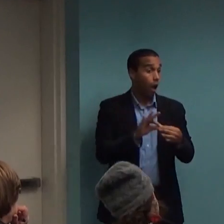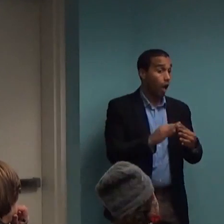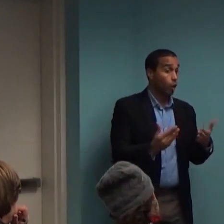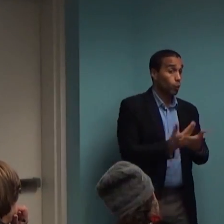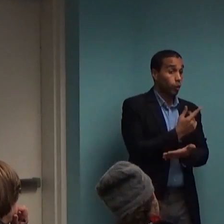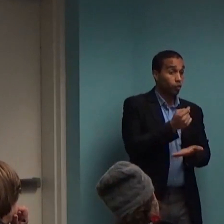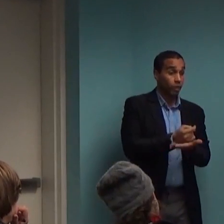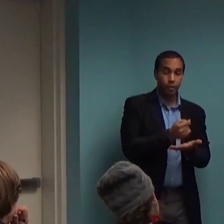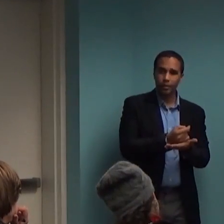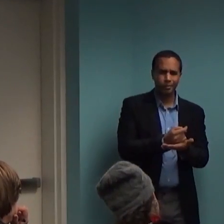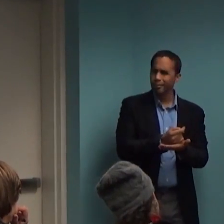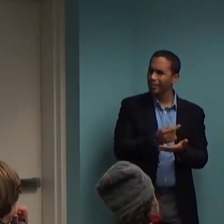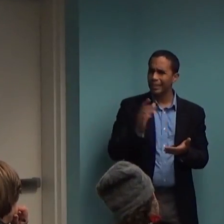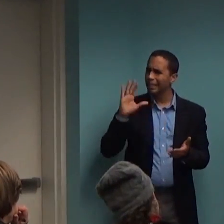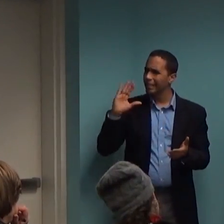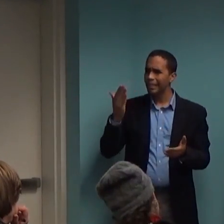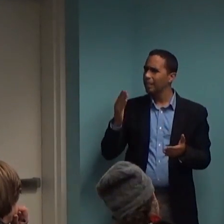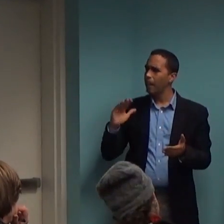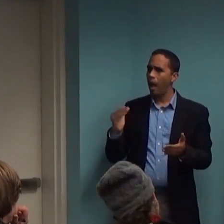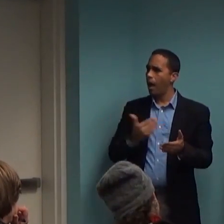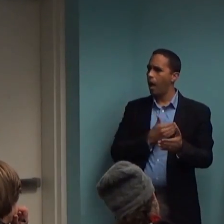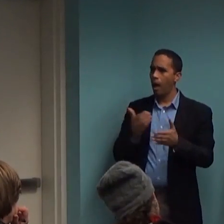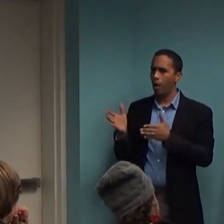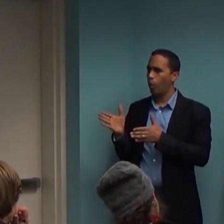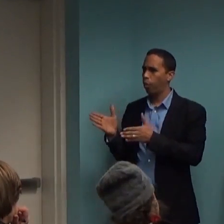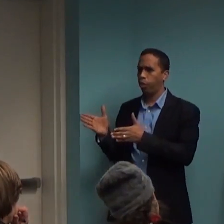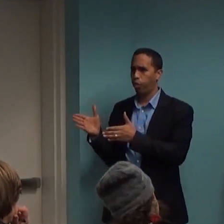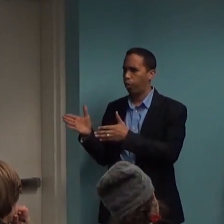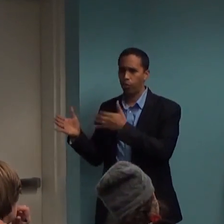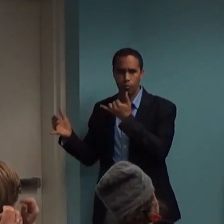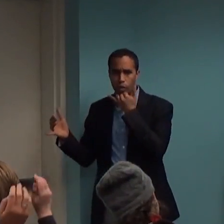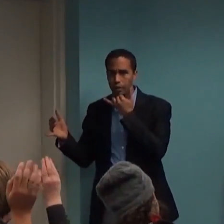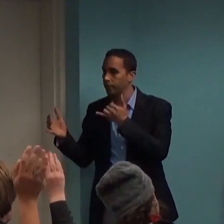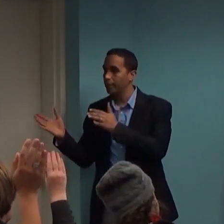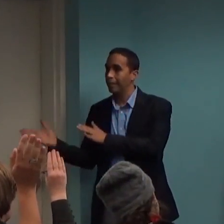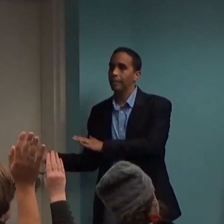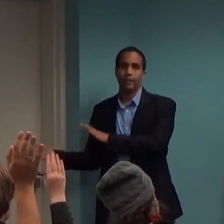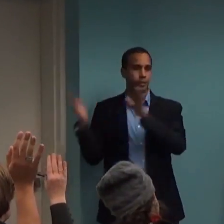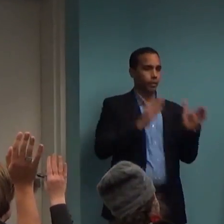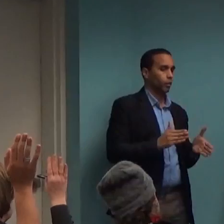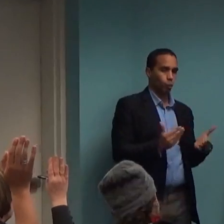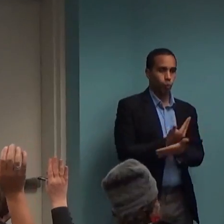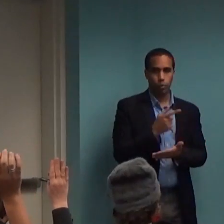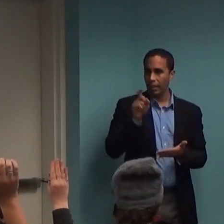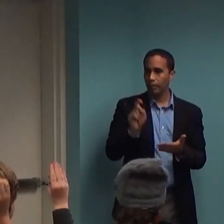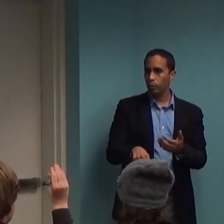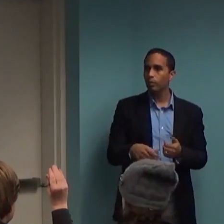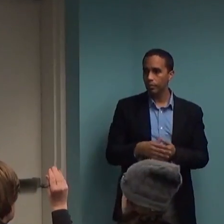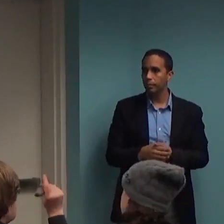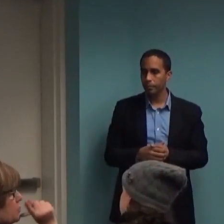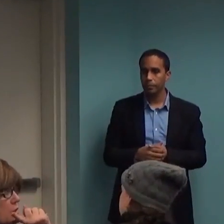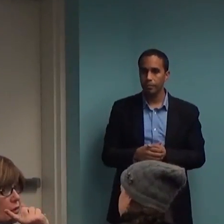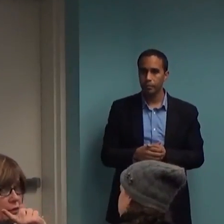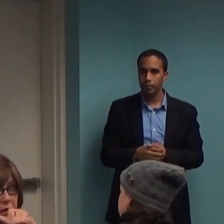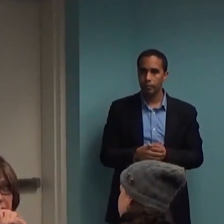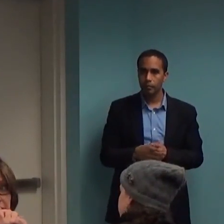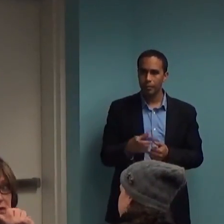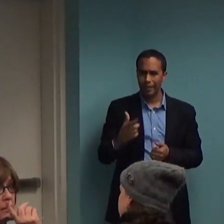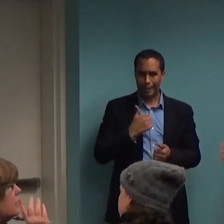need to be some new theoretical perspective taken on it. What you do see in family, I'm sorry. That's okay. Go ahead.